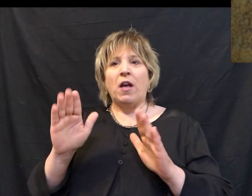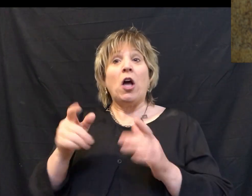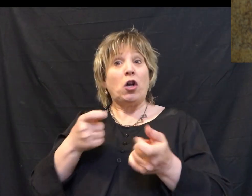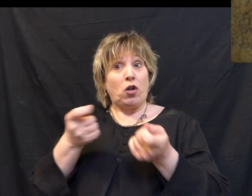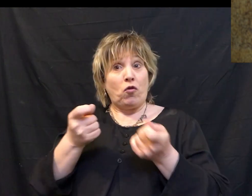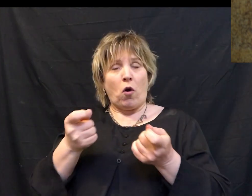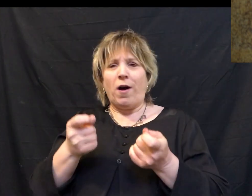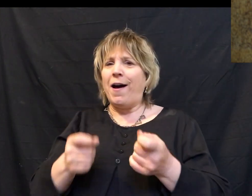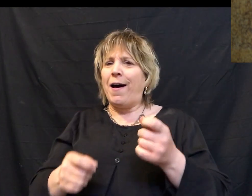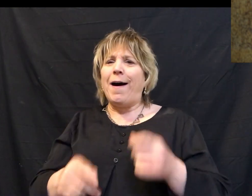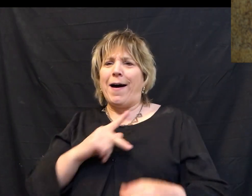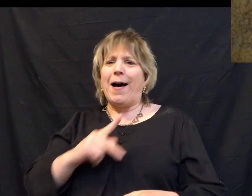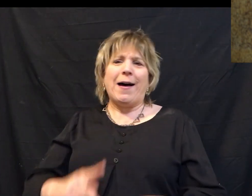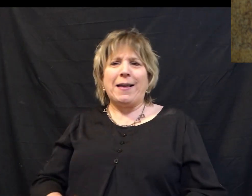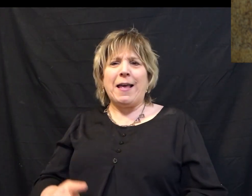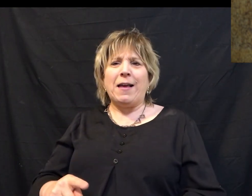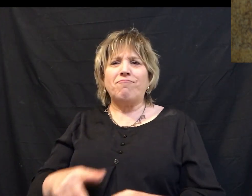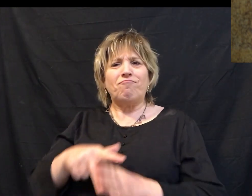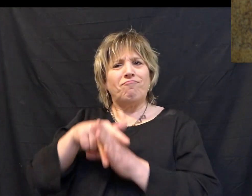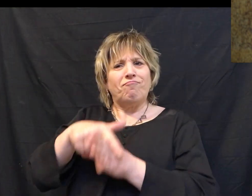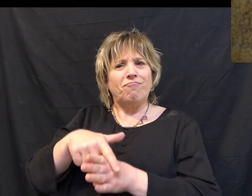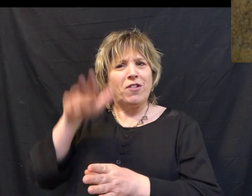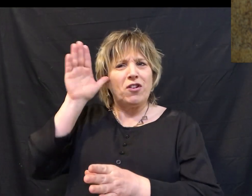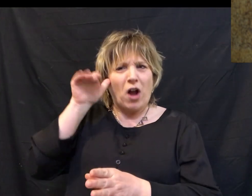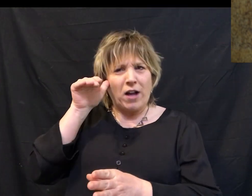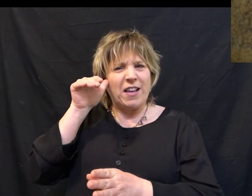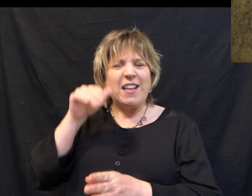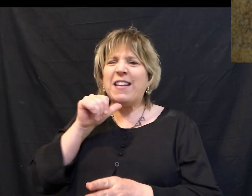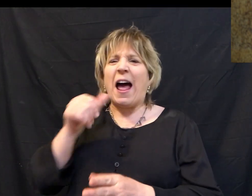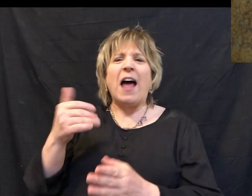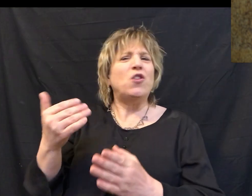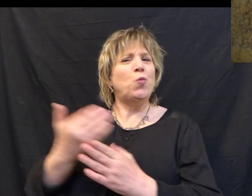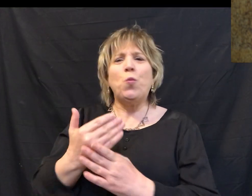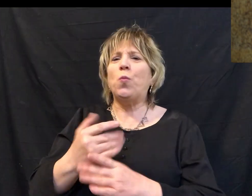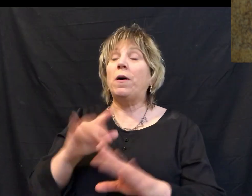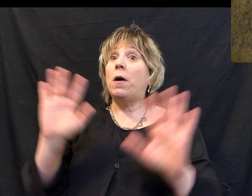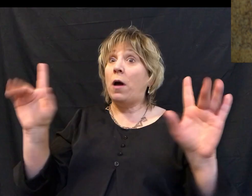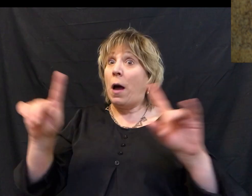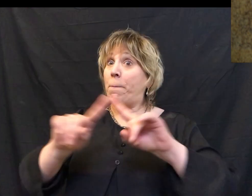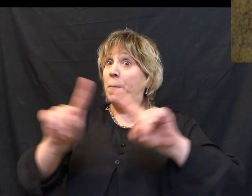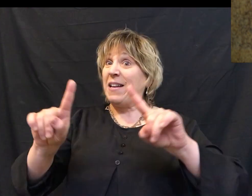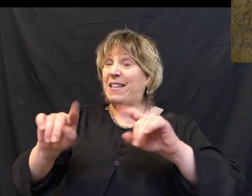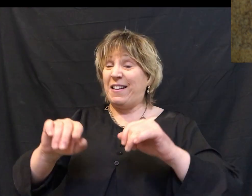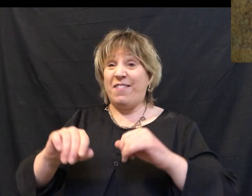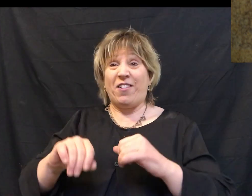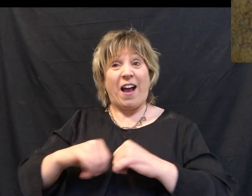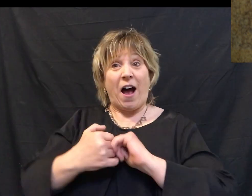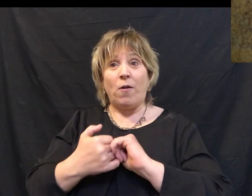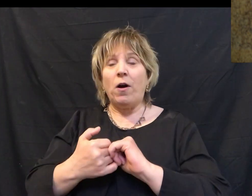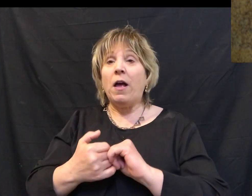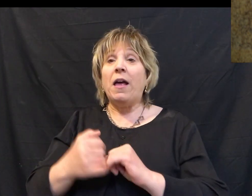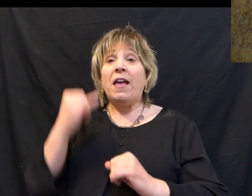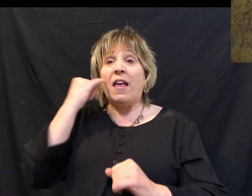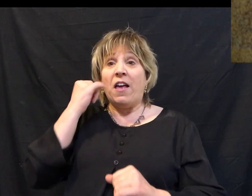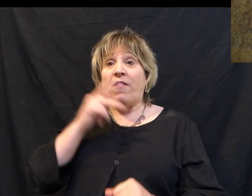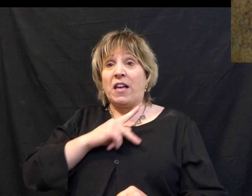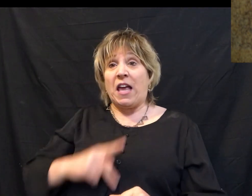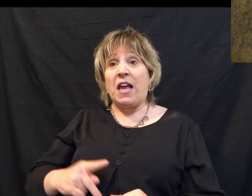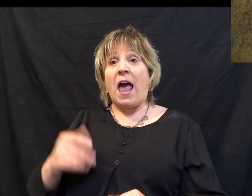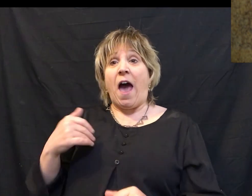a king riding a donkey wasn't really anything new, but here was the difference. Lean into this. When a king rode a